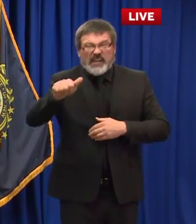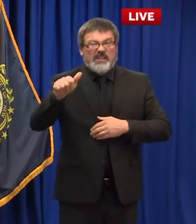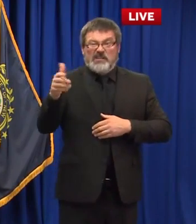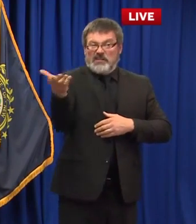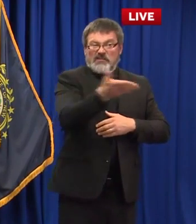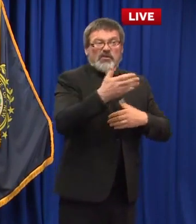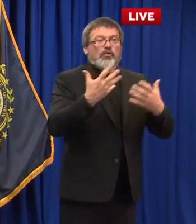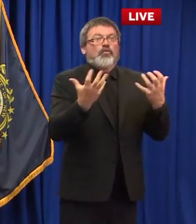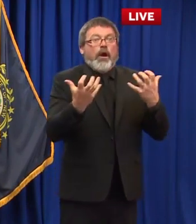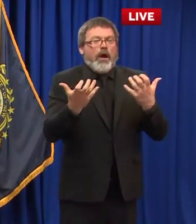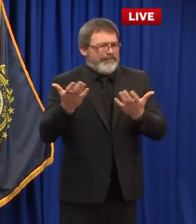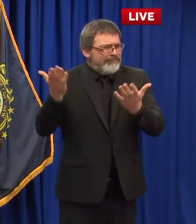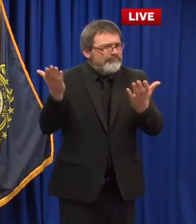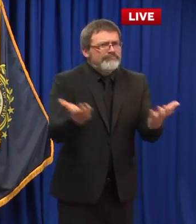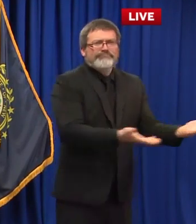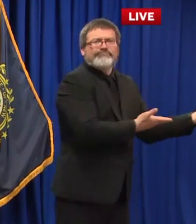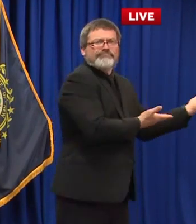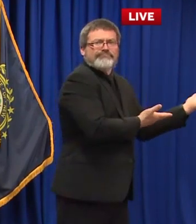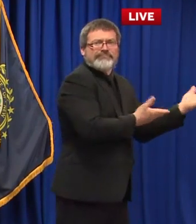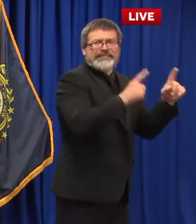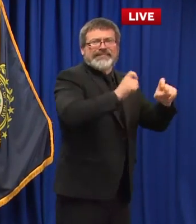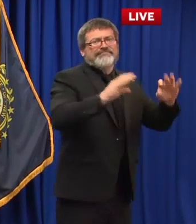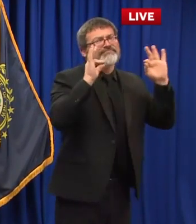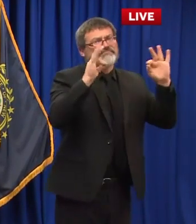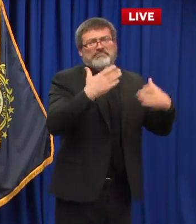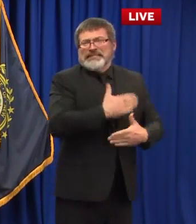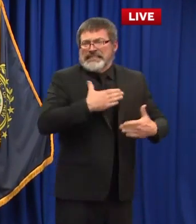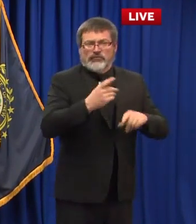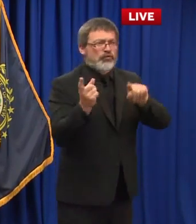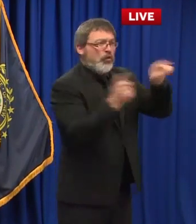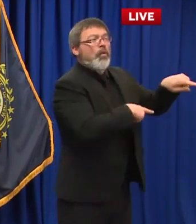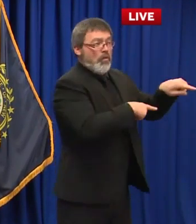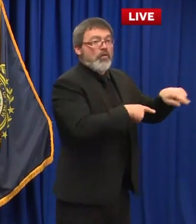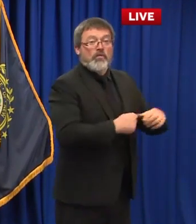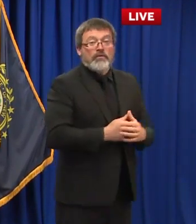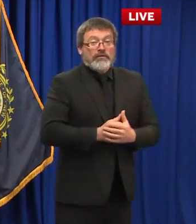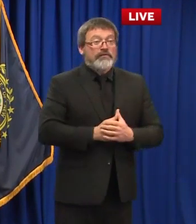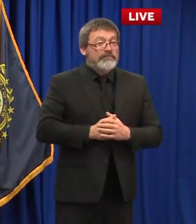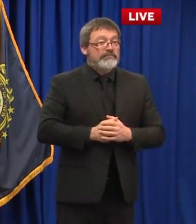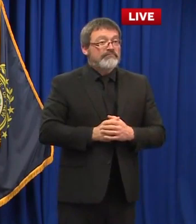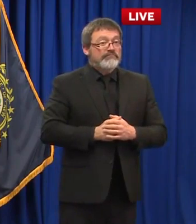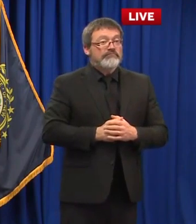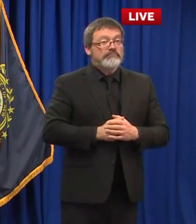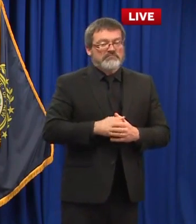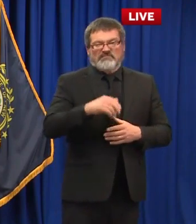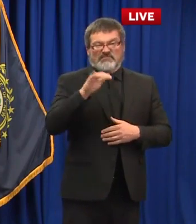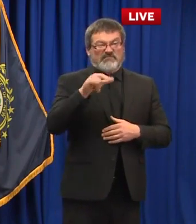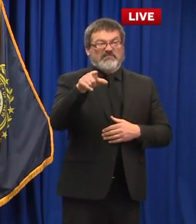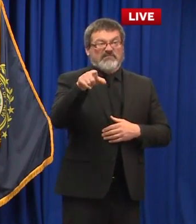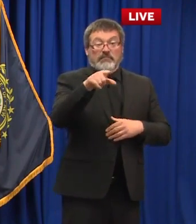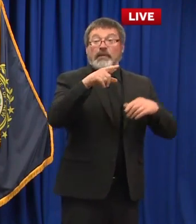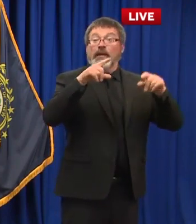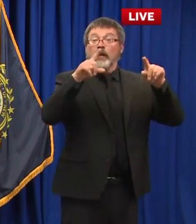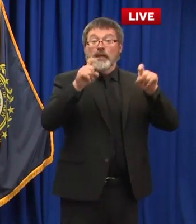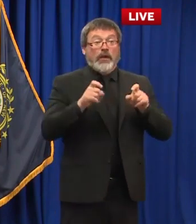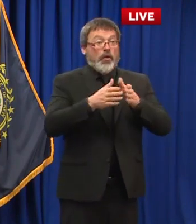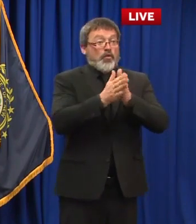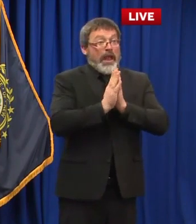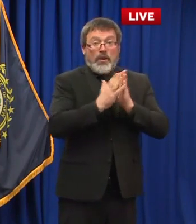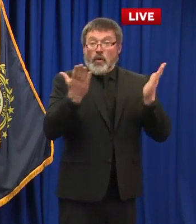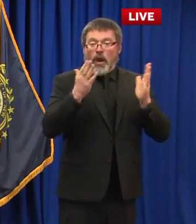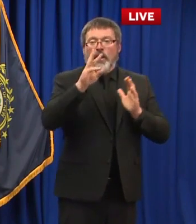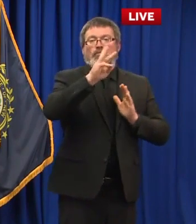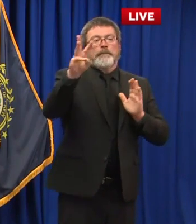think that you may be asymptomatic, you can always request a test for our ASAP program by going to the page at nh